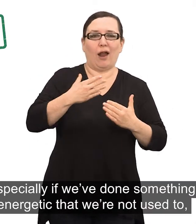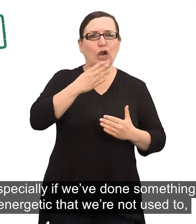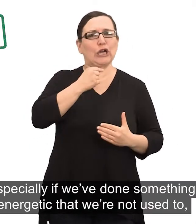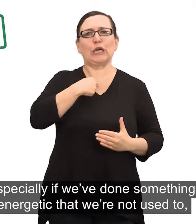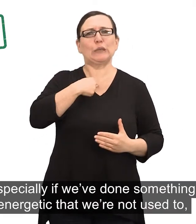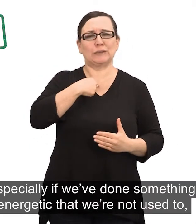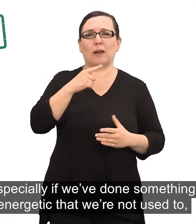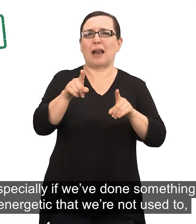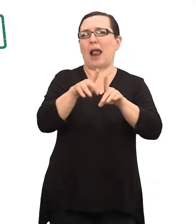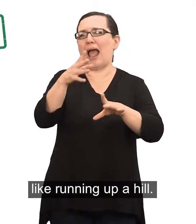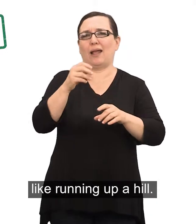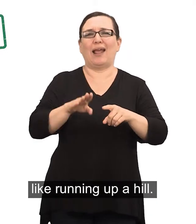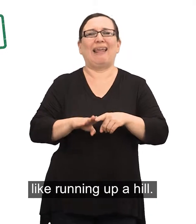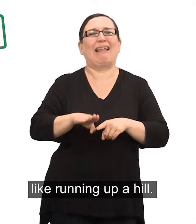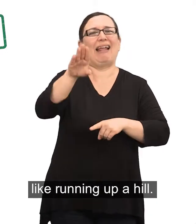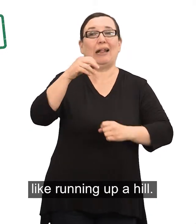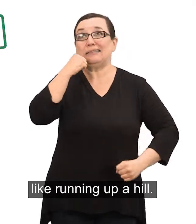energetic that we're not used to, like running up a hill.